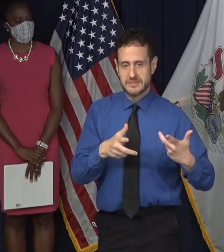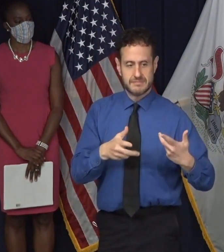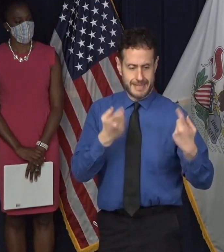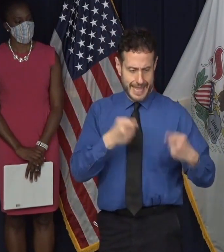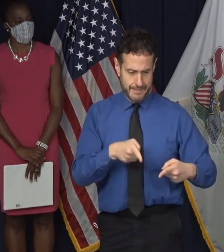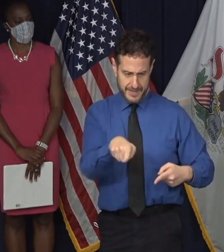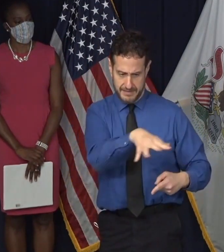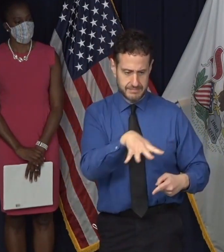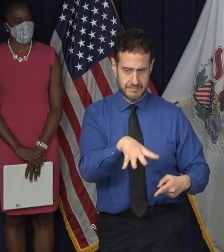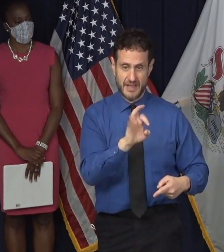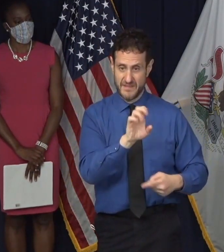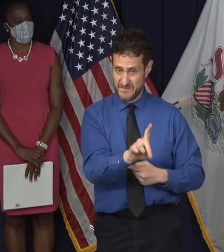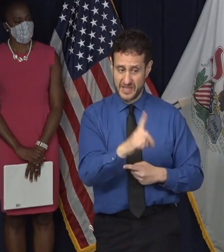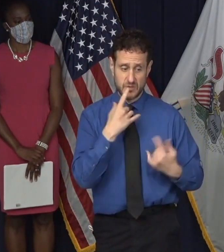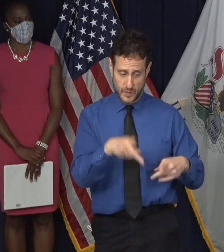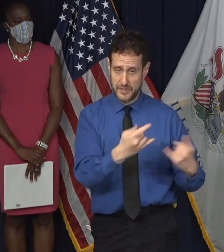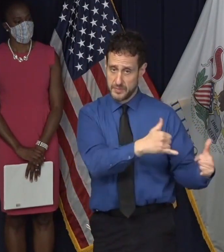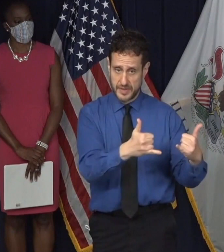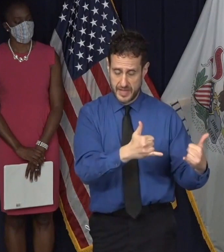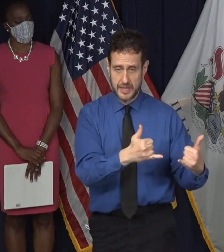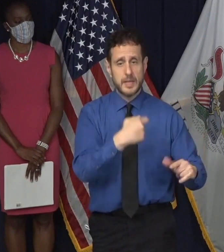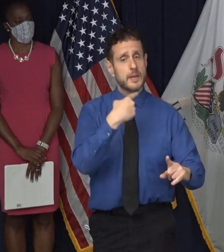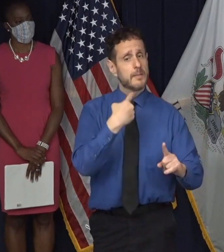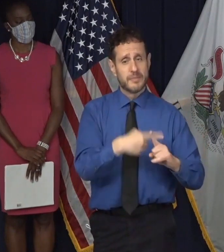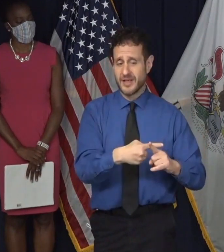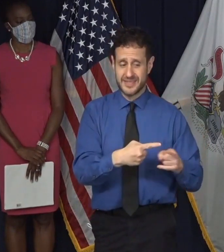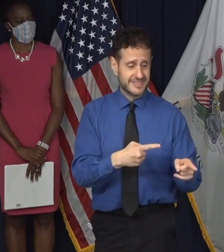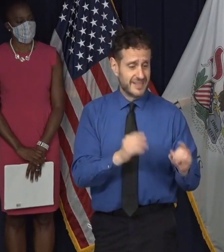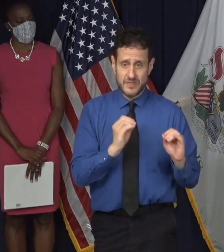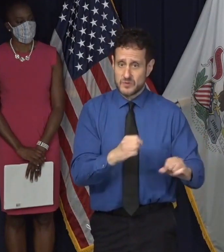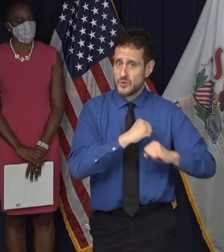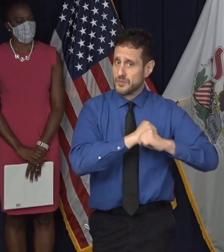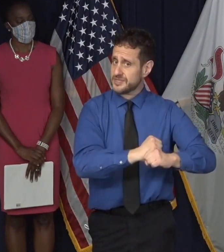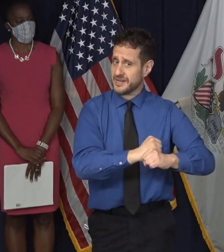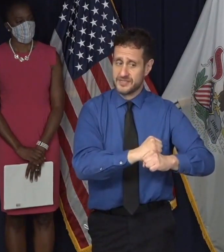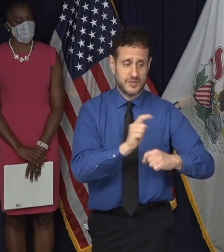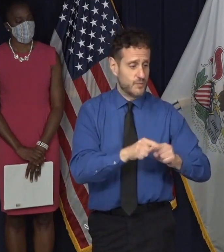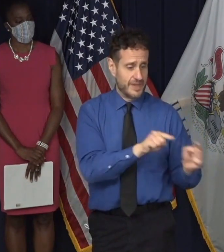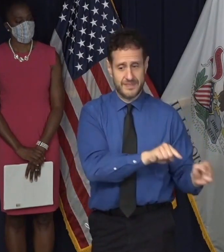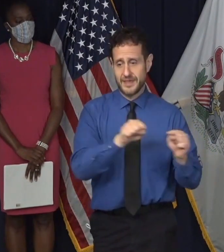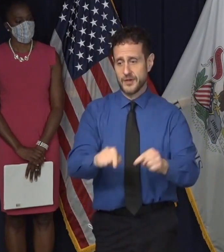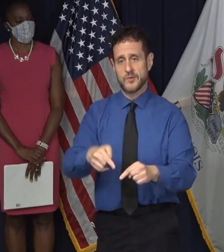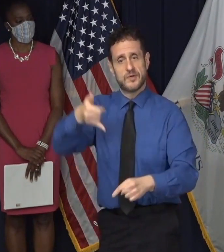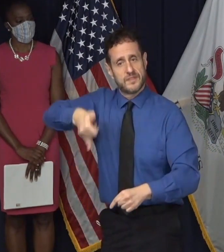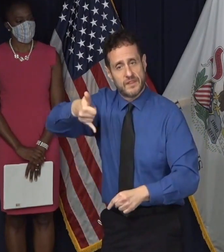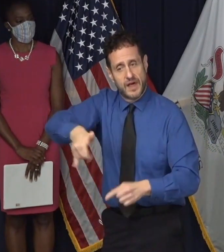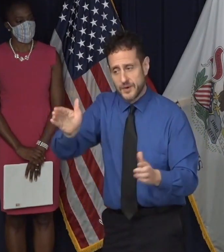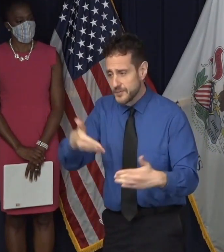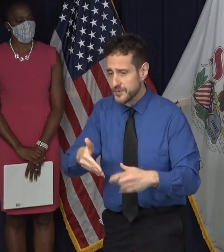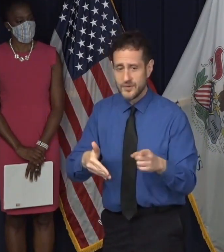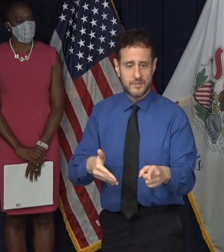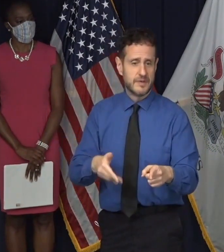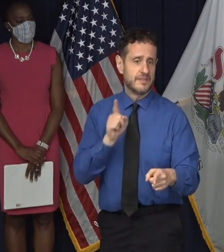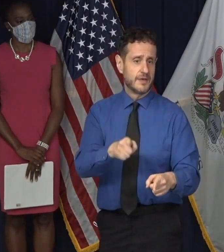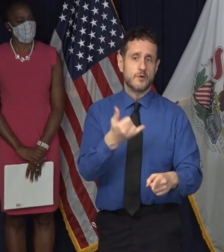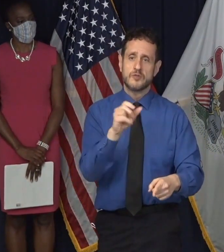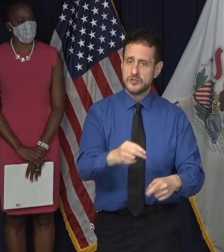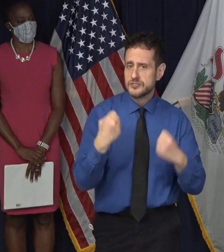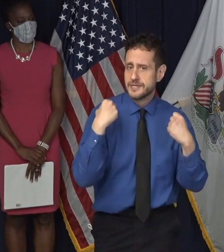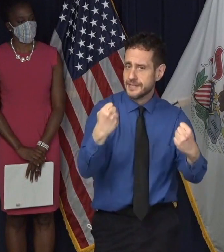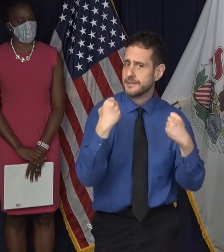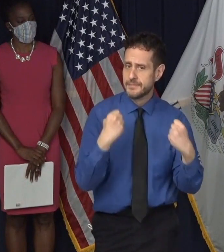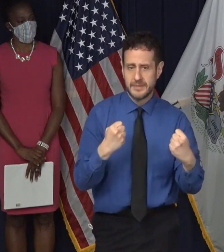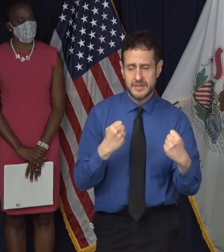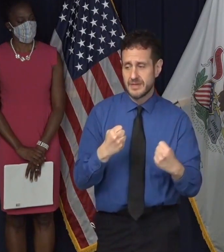a regular basis. Not to mention that there's very little protection when once they're in the locker room. In the typical locker room,